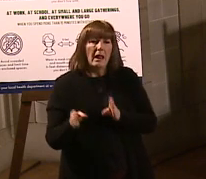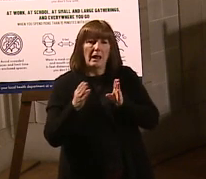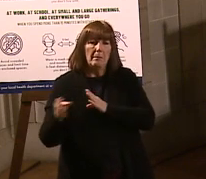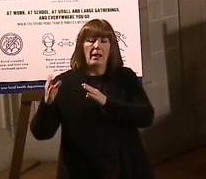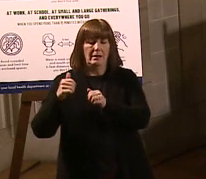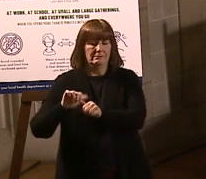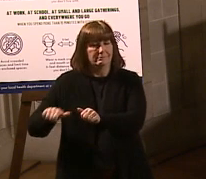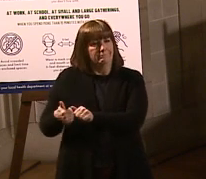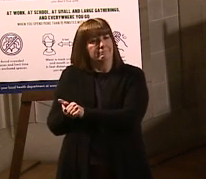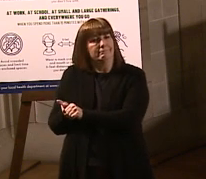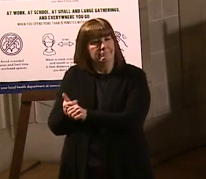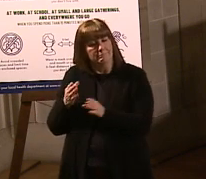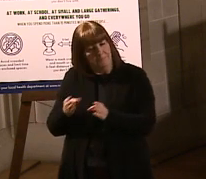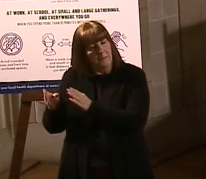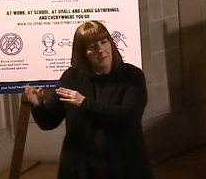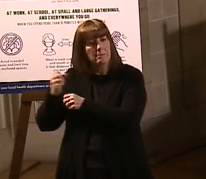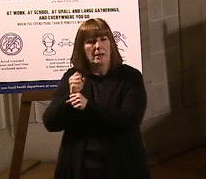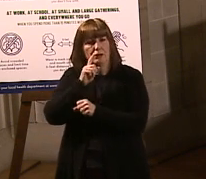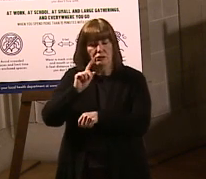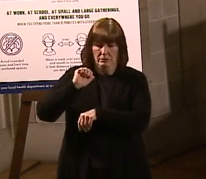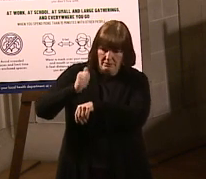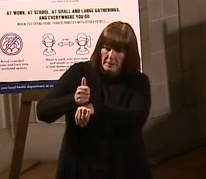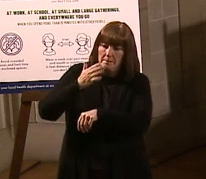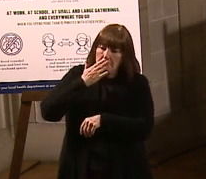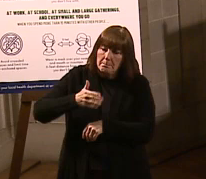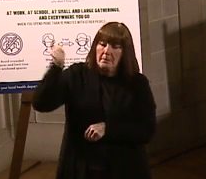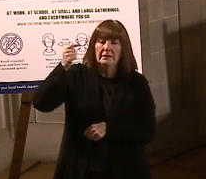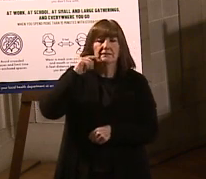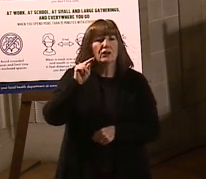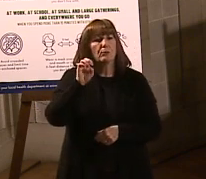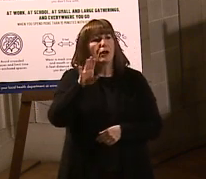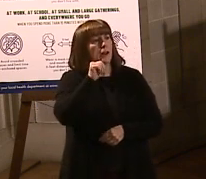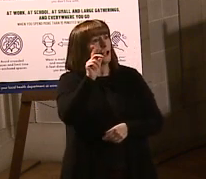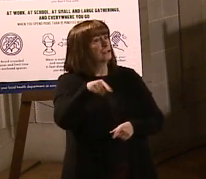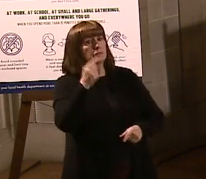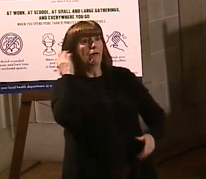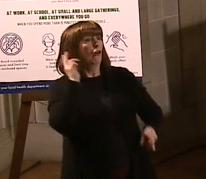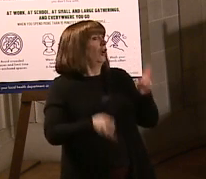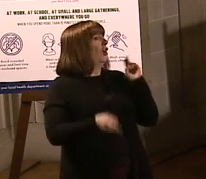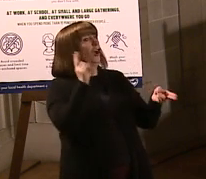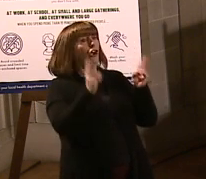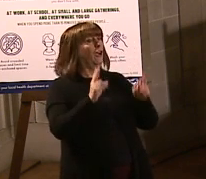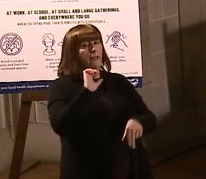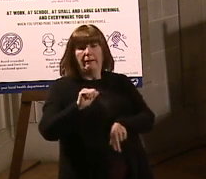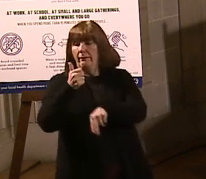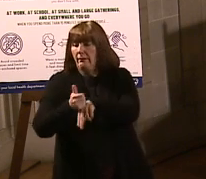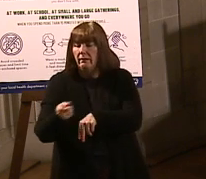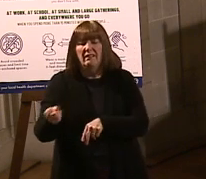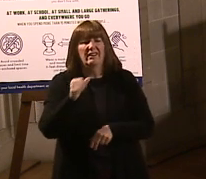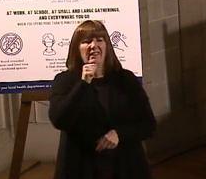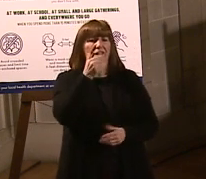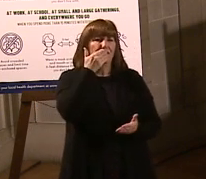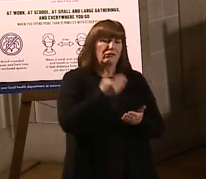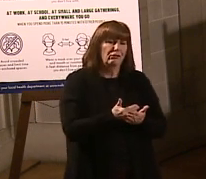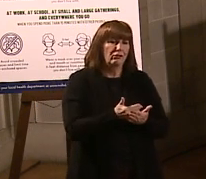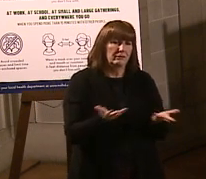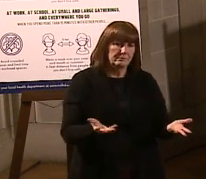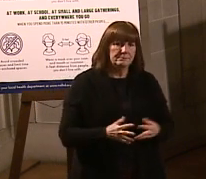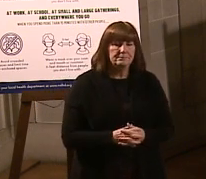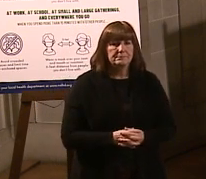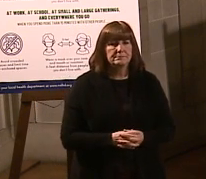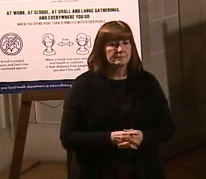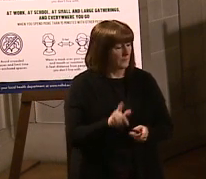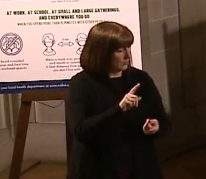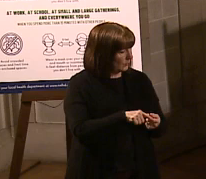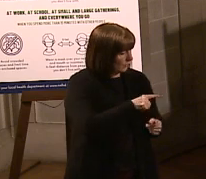this program, and we wanted to make sure we had the best program for Nebraska and not just jump the gun and get a product that might not be the best. When did